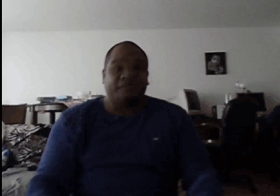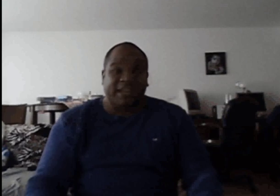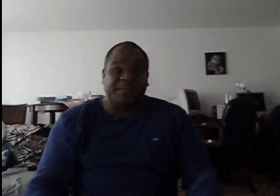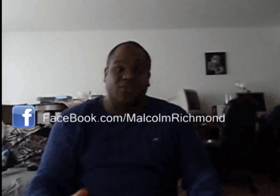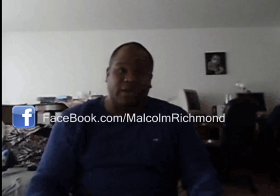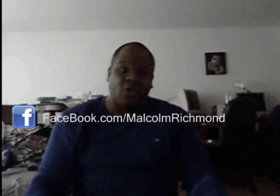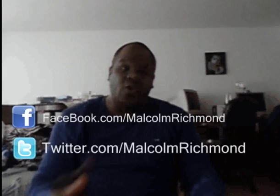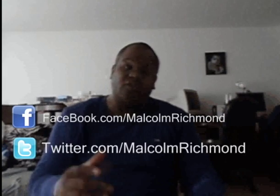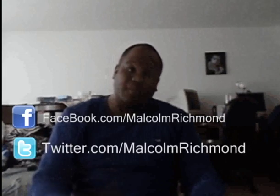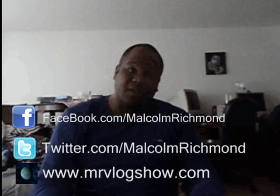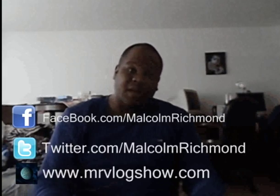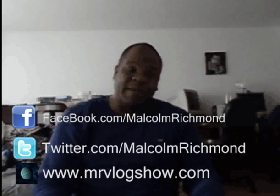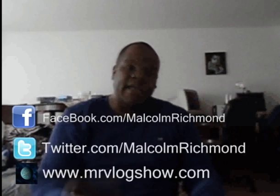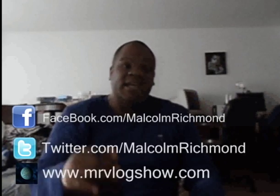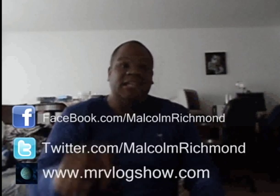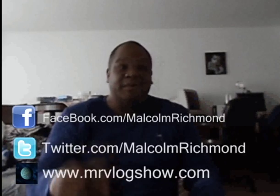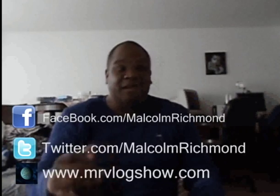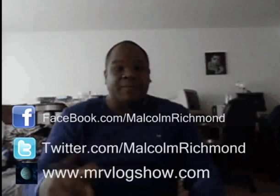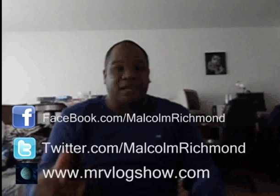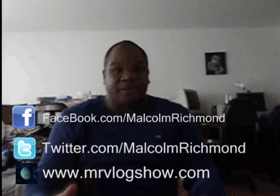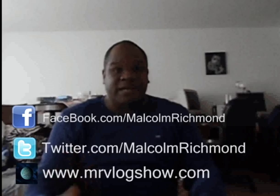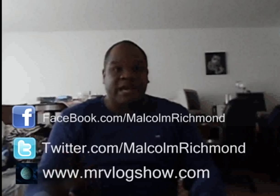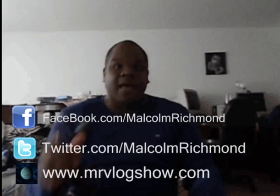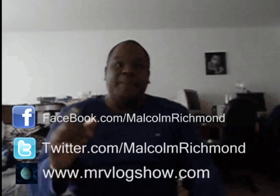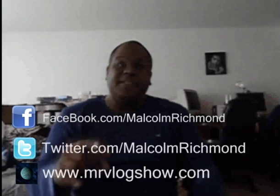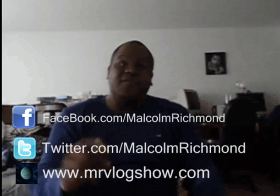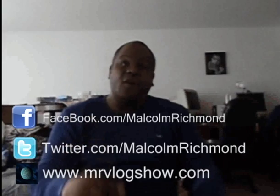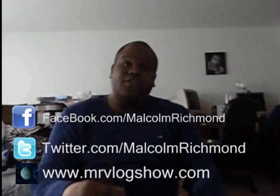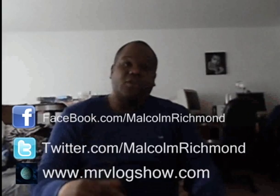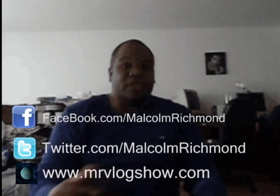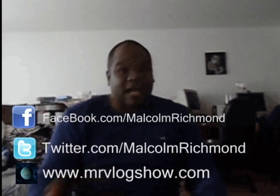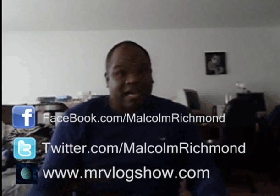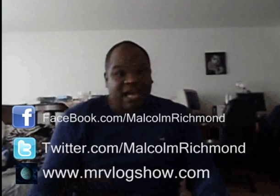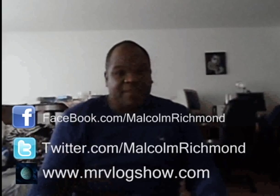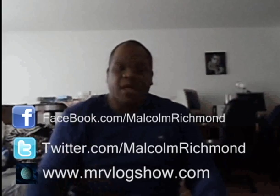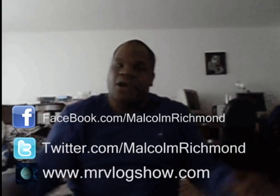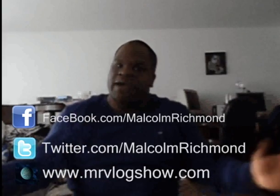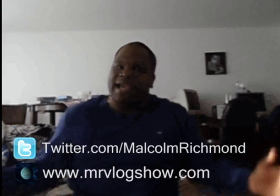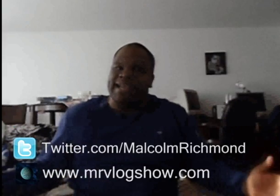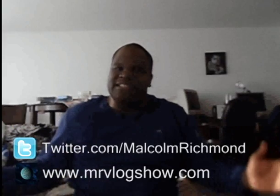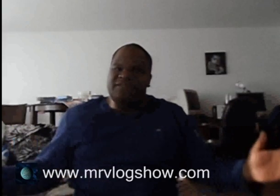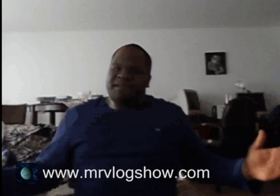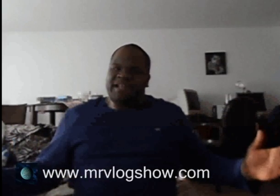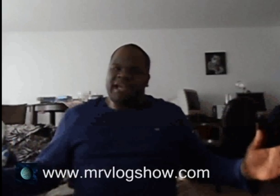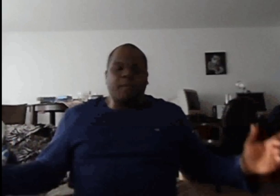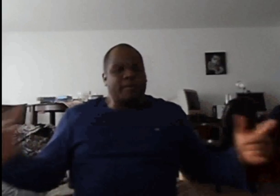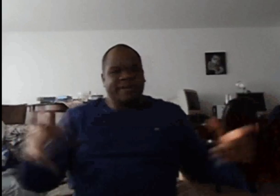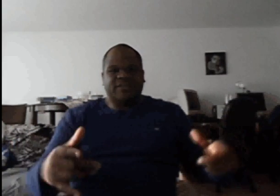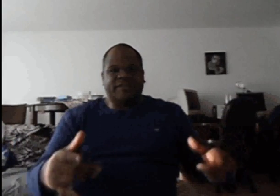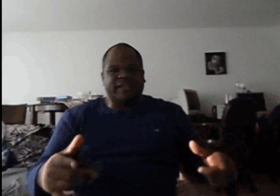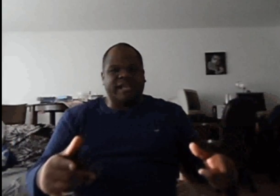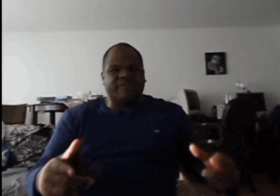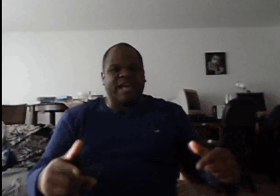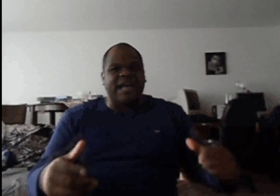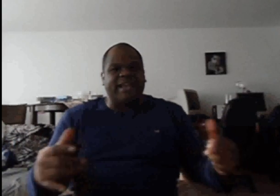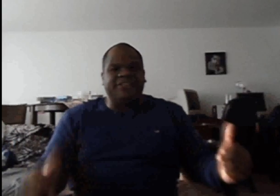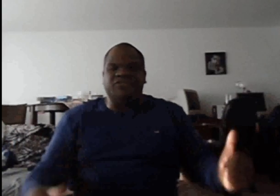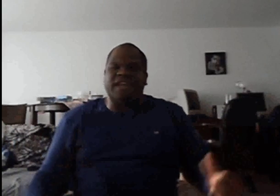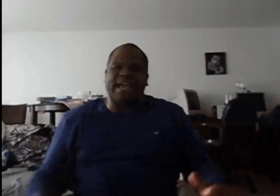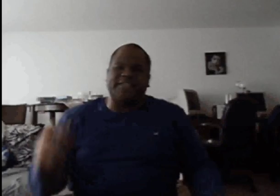Facebook, Twitter, or the triple dub at www.mrvlogshow.com. Okay guys, that's it for me today, I hope I enjoyed your event today. If not, I'll catch you next.